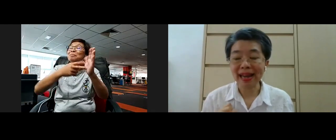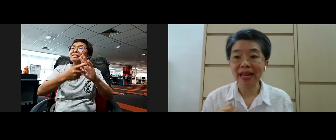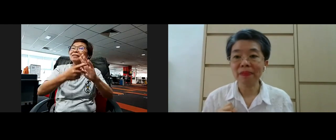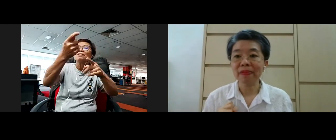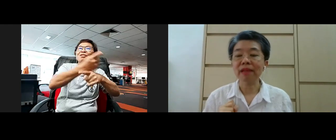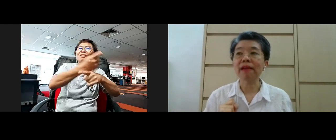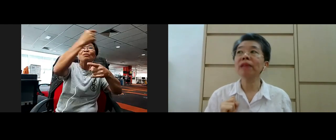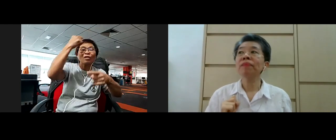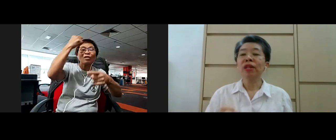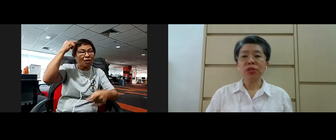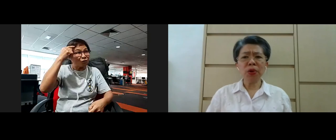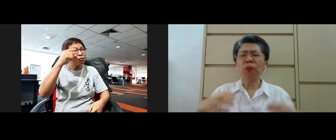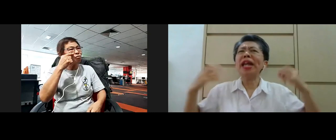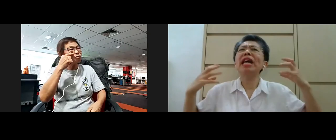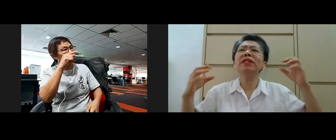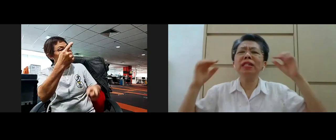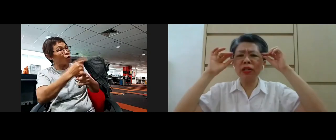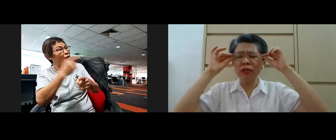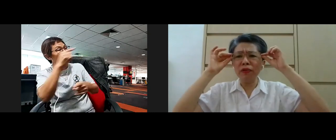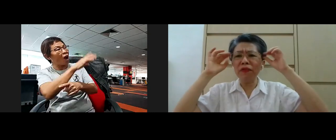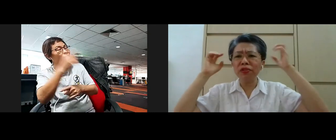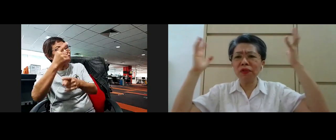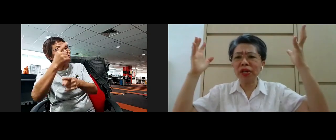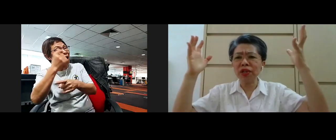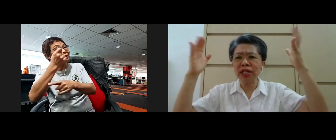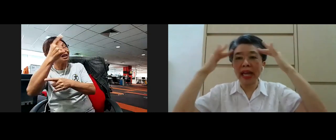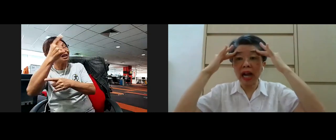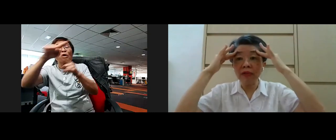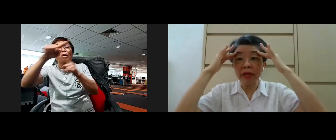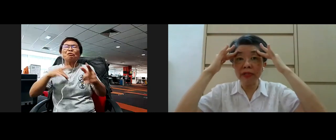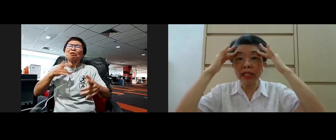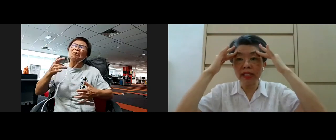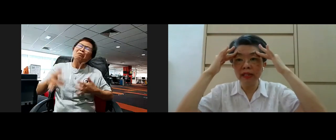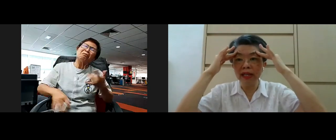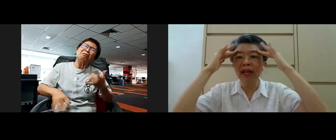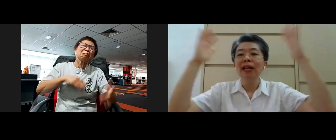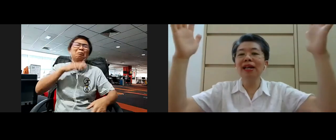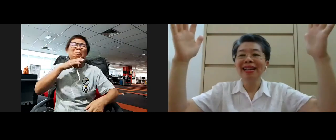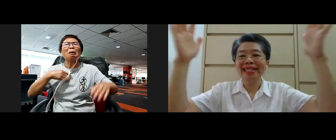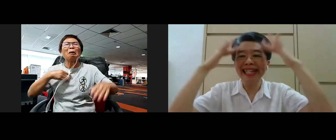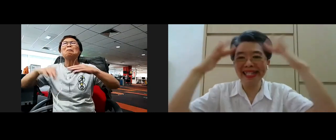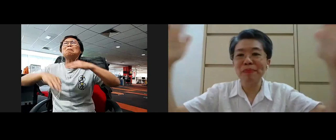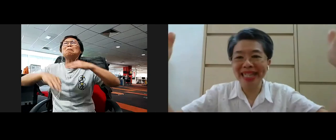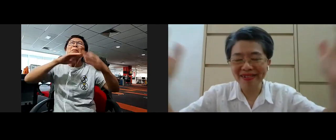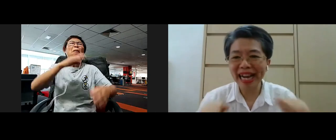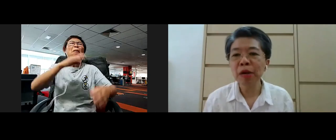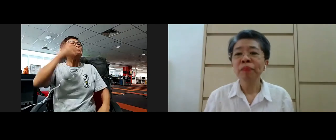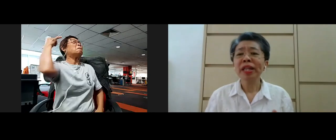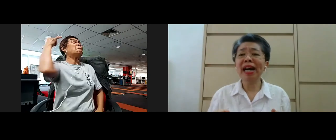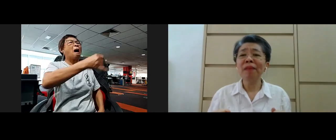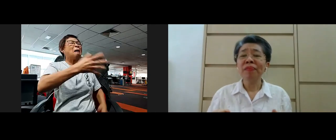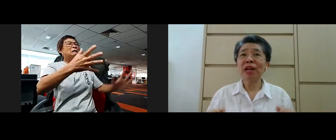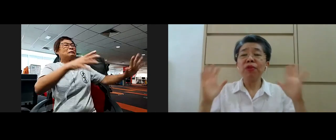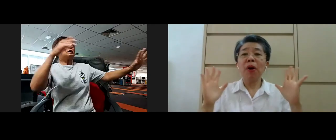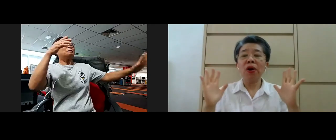right understanding right so whenever you know we feel so frustrated like how we want to curse curse somebody right